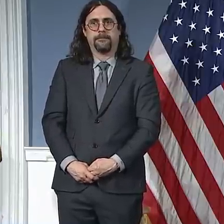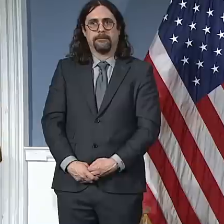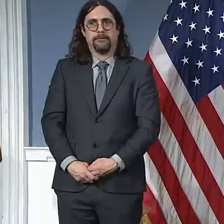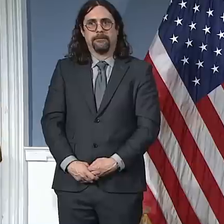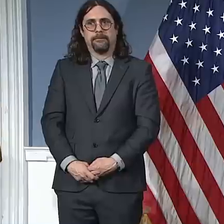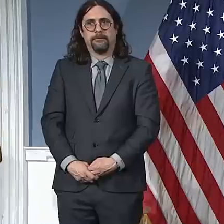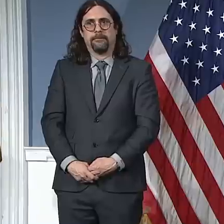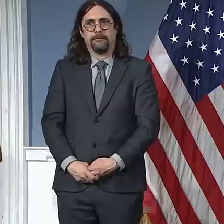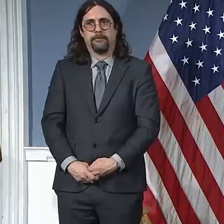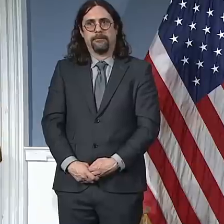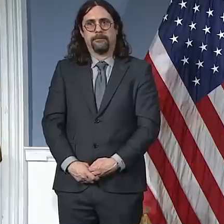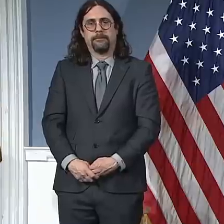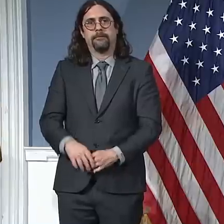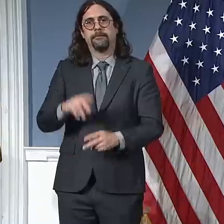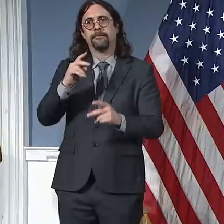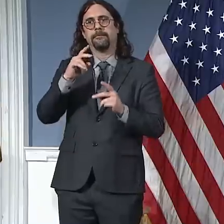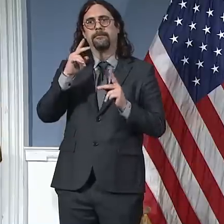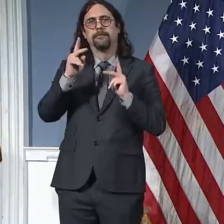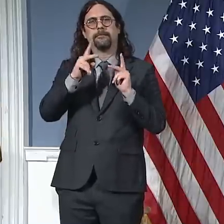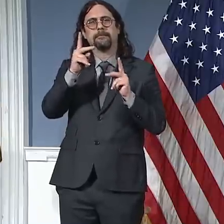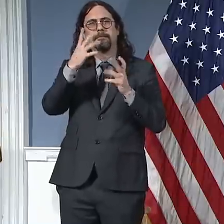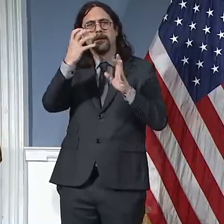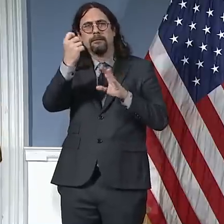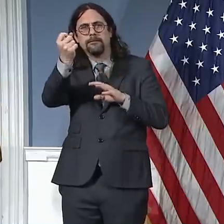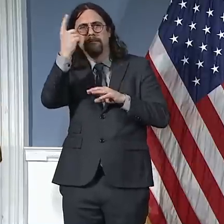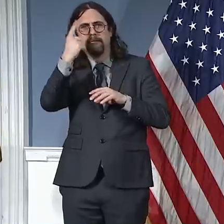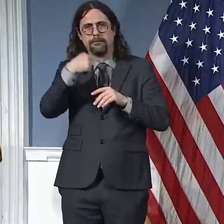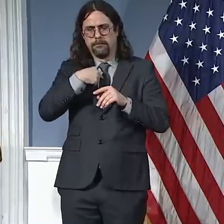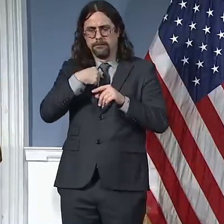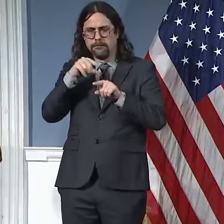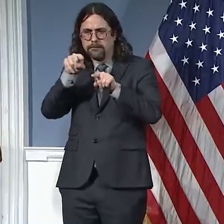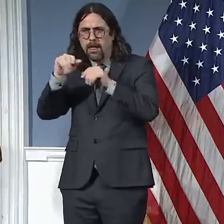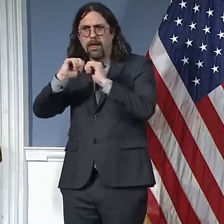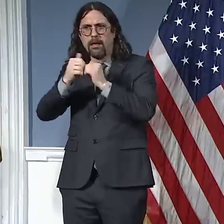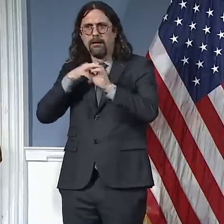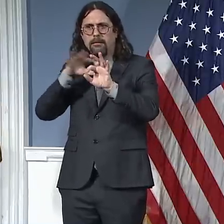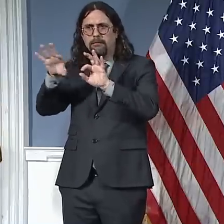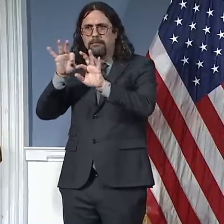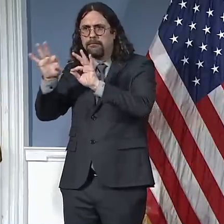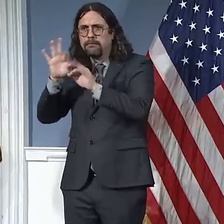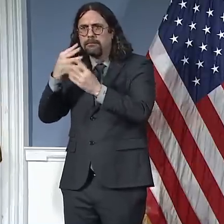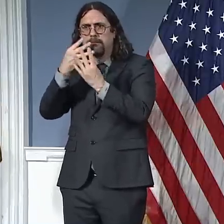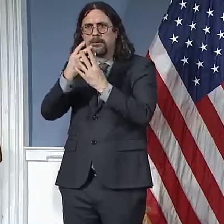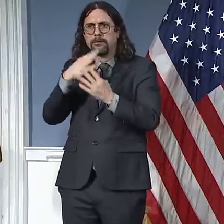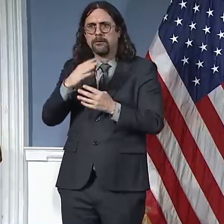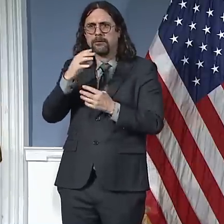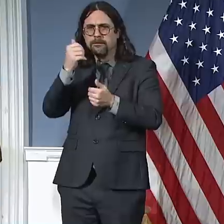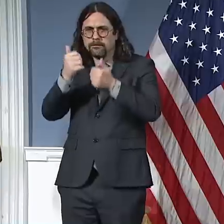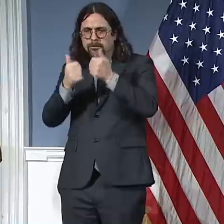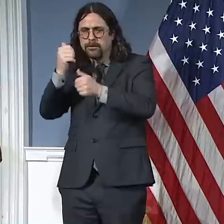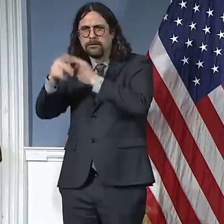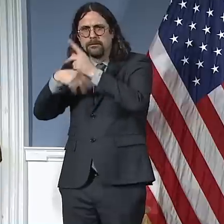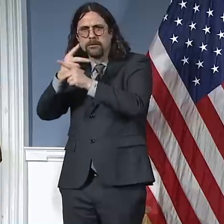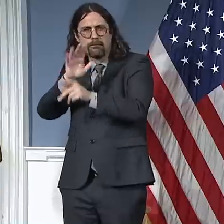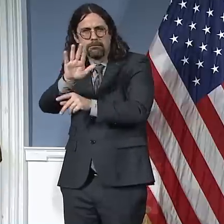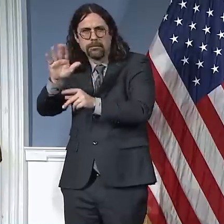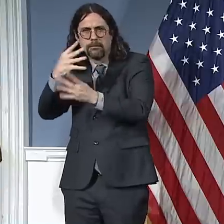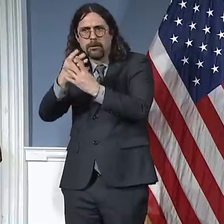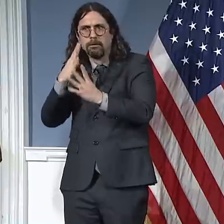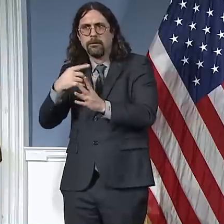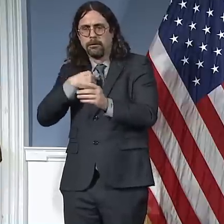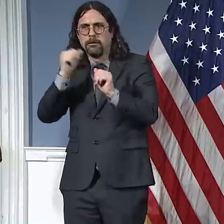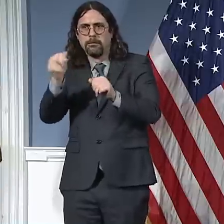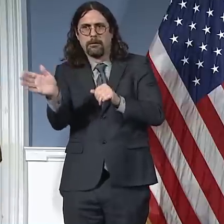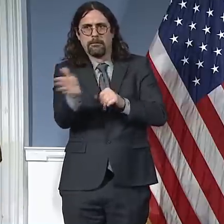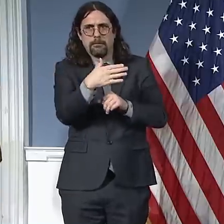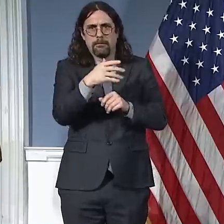versus those who could only be released with the approval of the state of New York or a district attorney. The